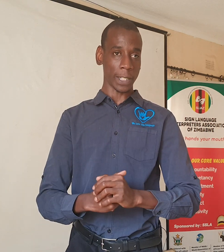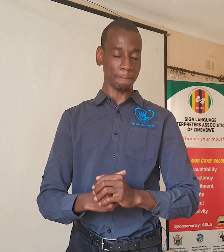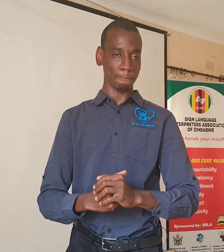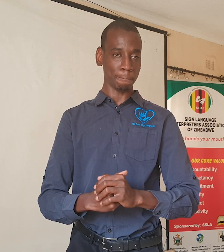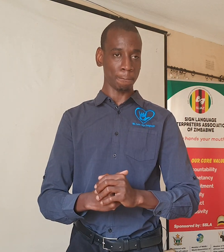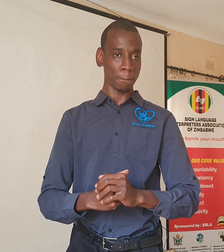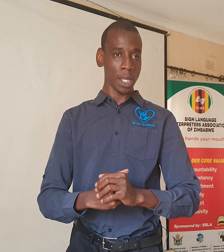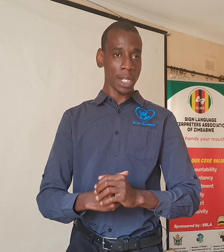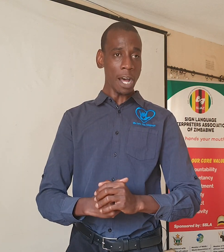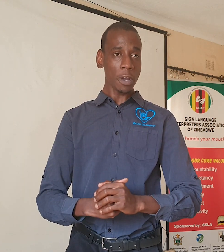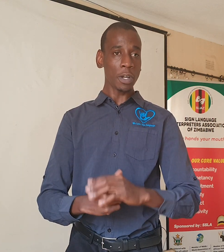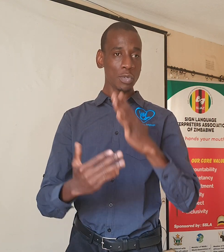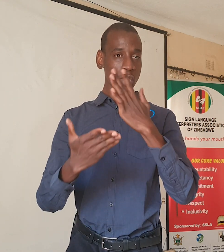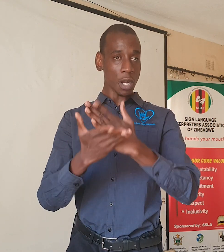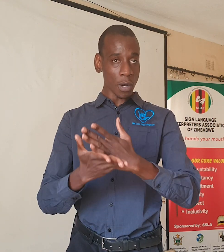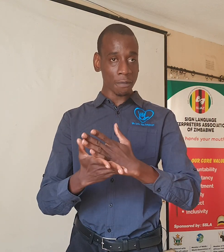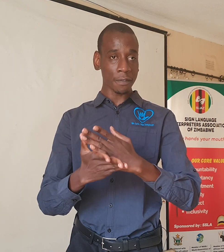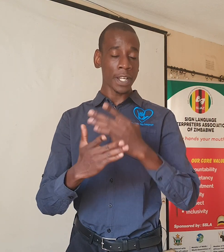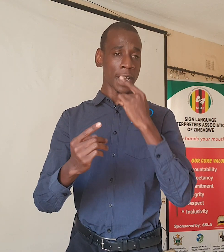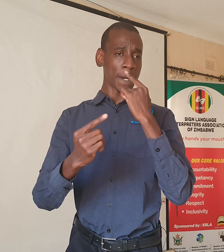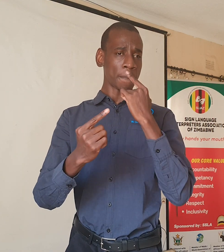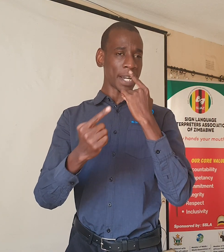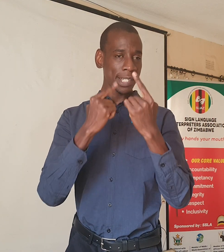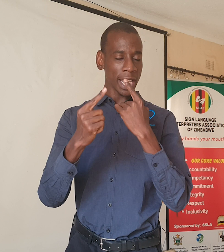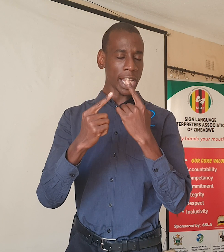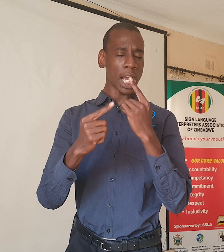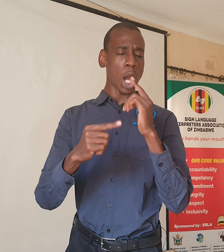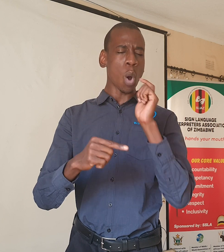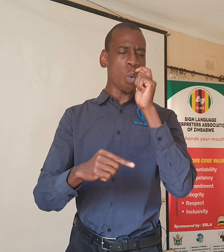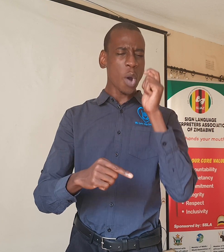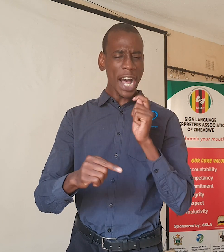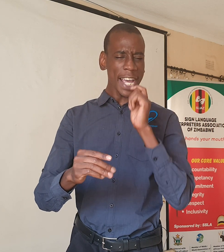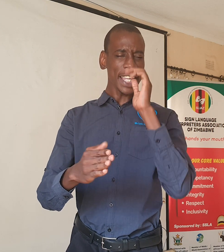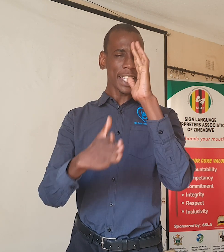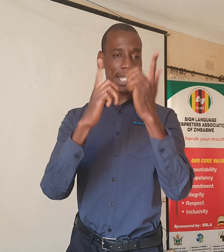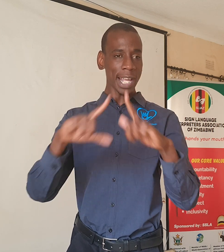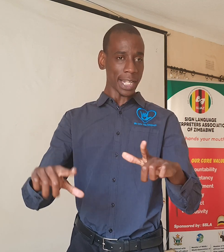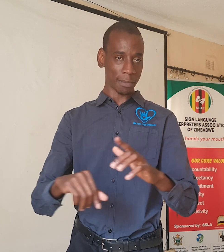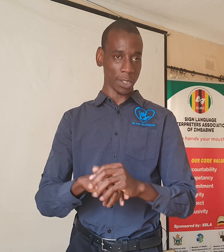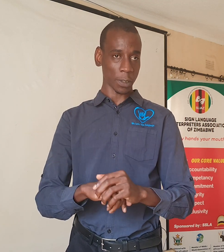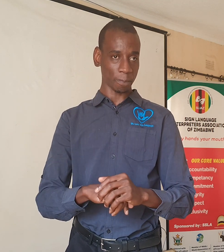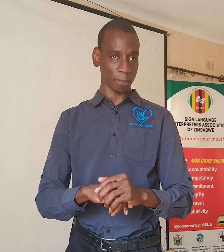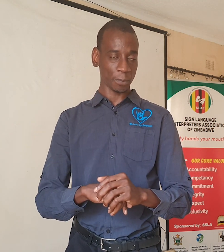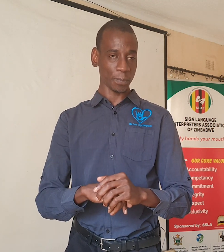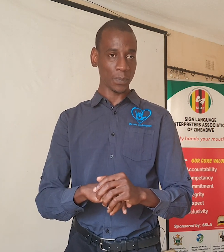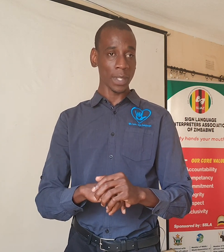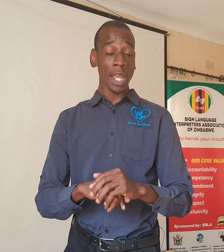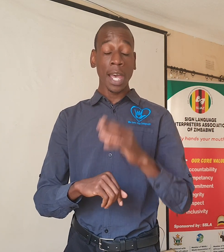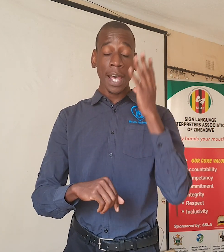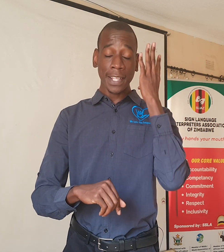now we're going to start off by saying why sign language language the